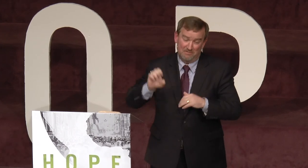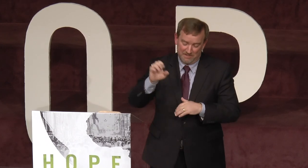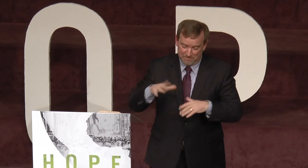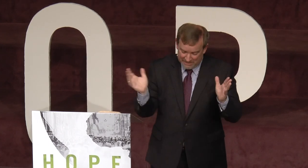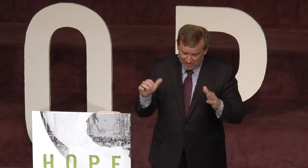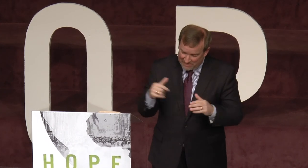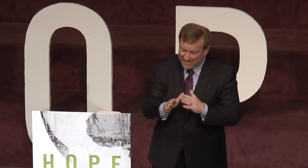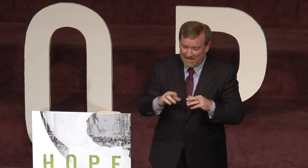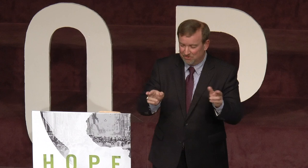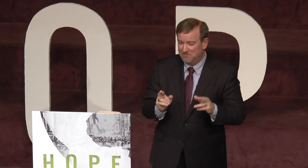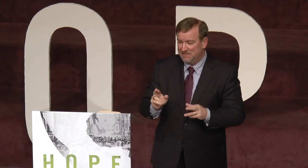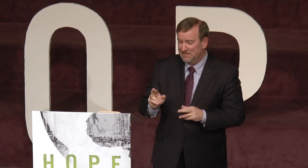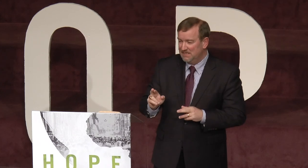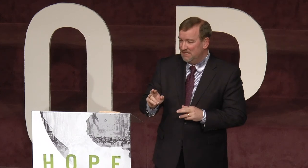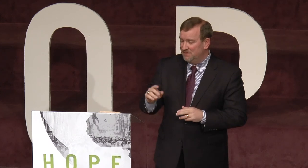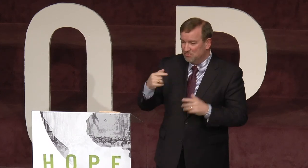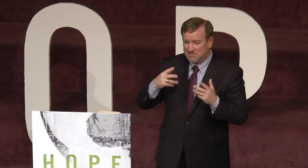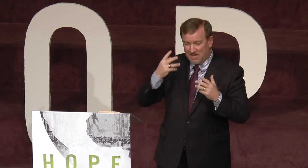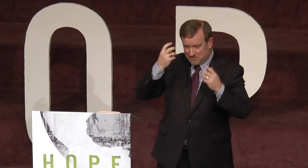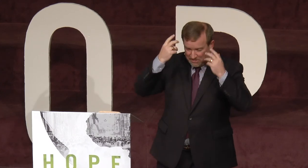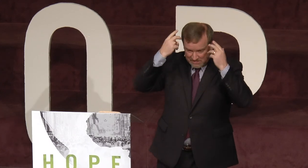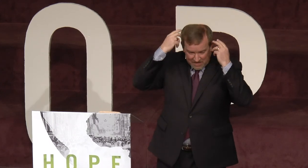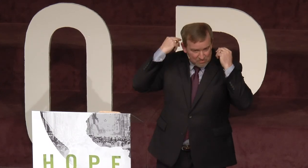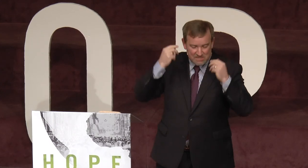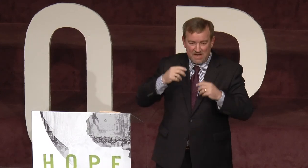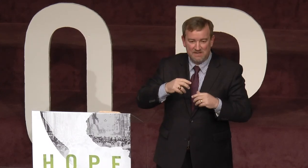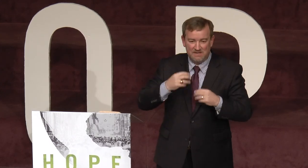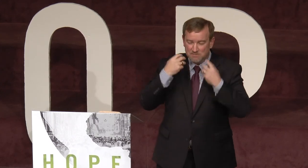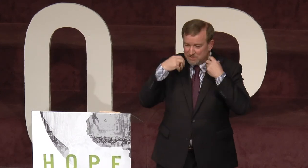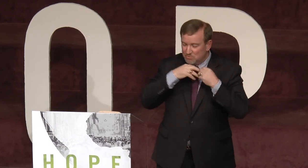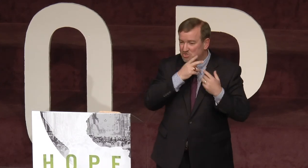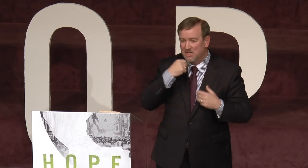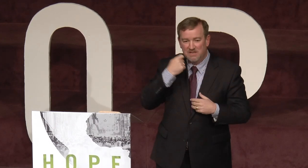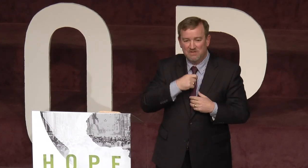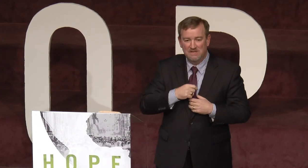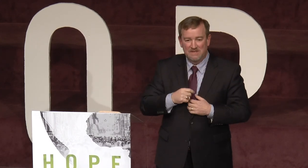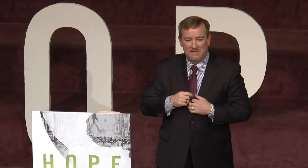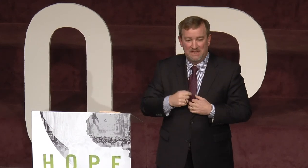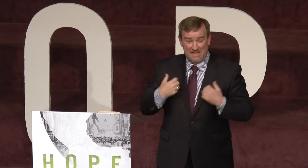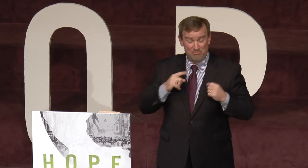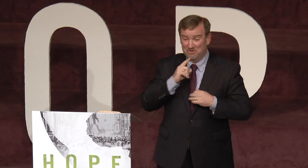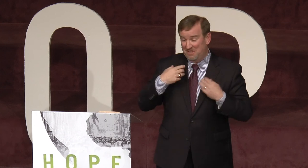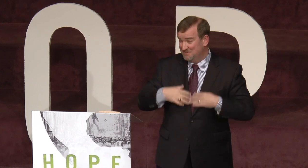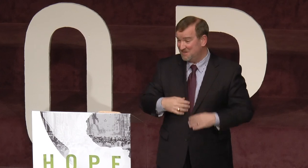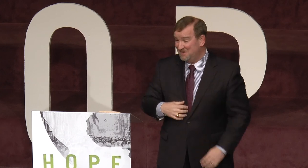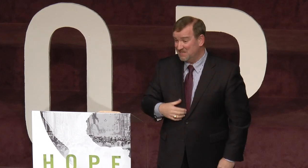elevator. But anyway, we got in that room and there was Oscar. His hair was cut and his beard was shaven. And he had real clothes on. He